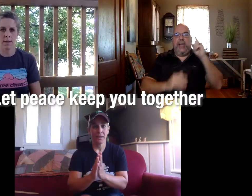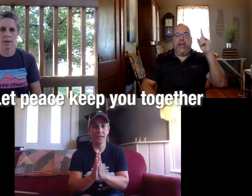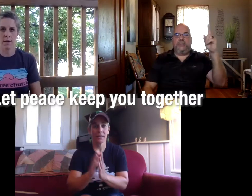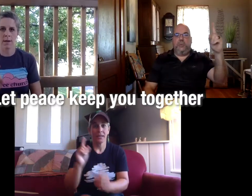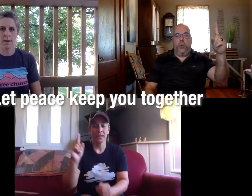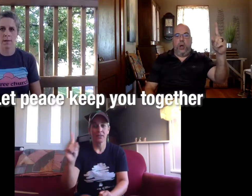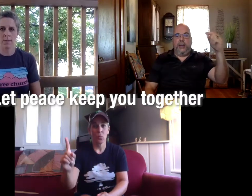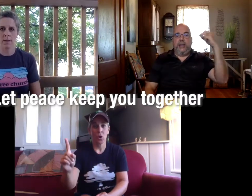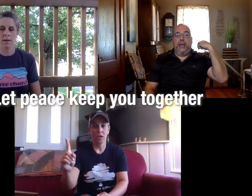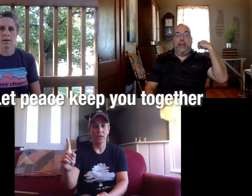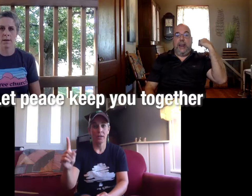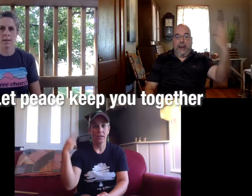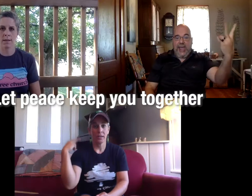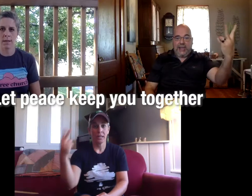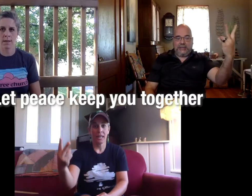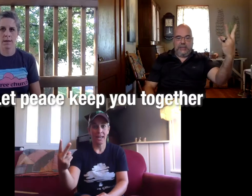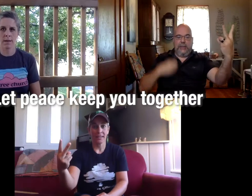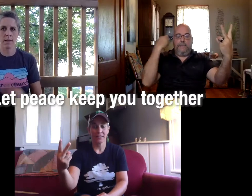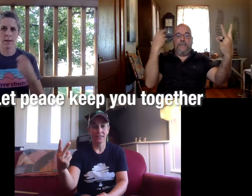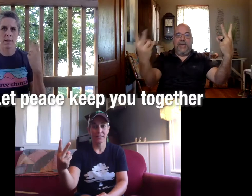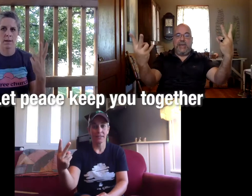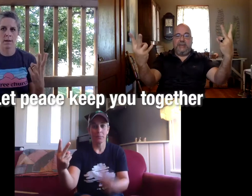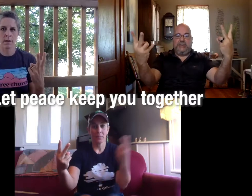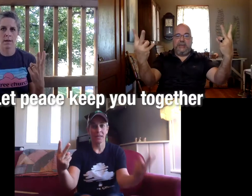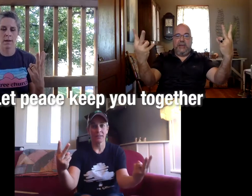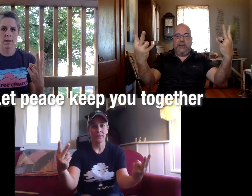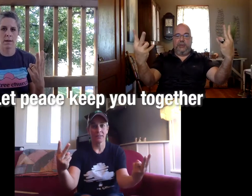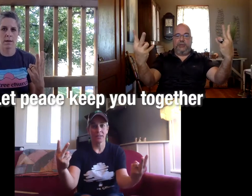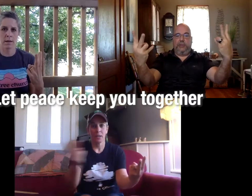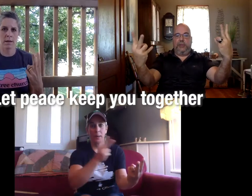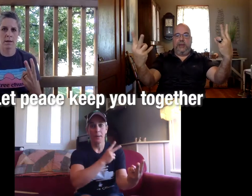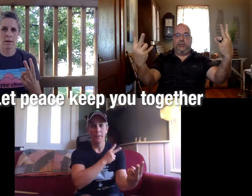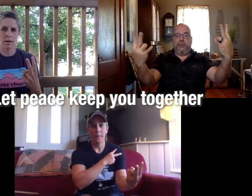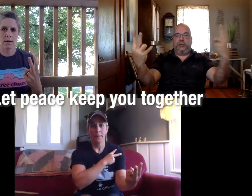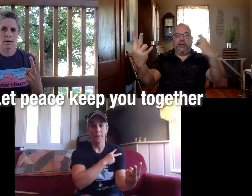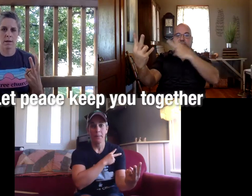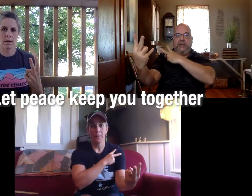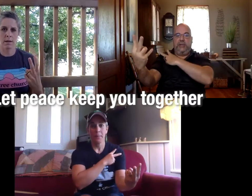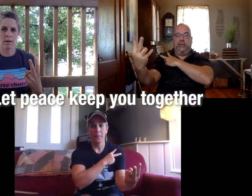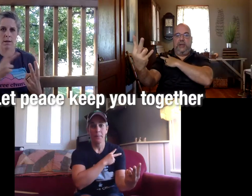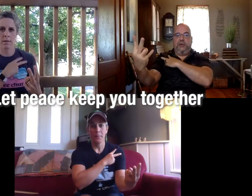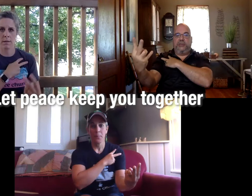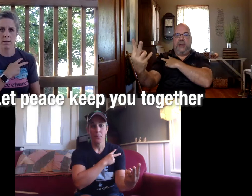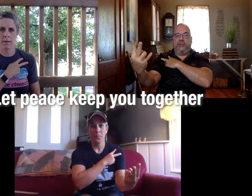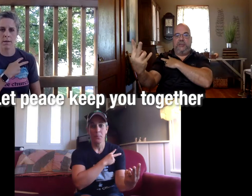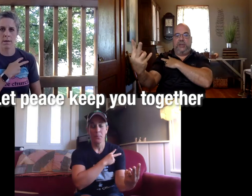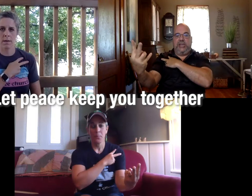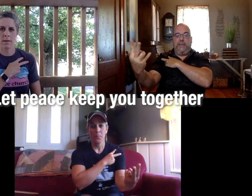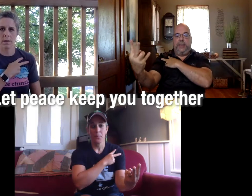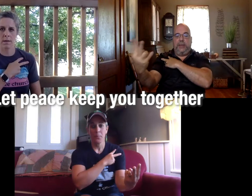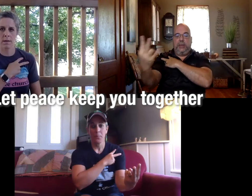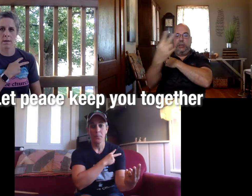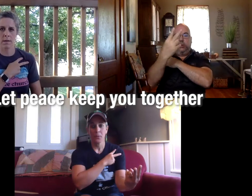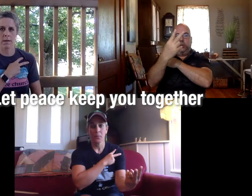as one let peace now we're just going to pull it into our chest and cross our hands over